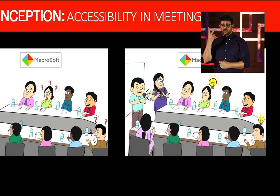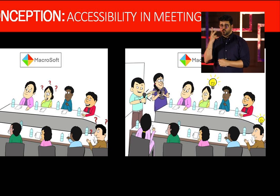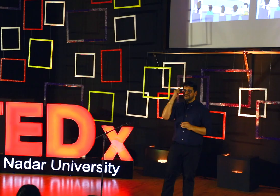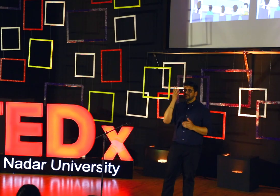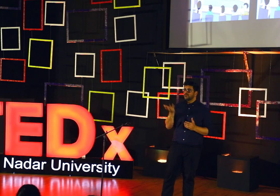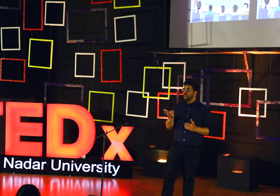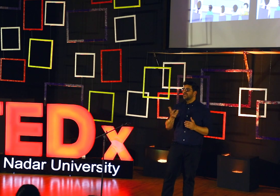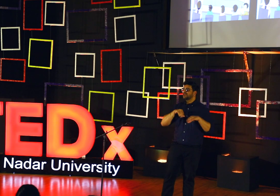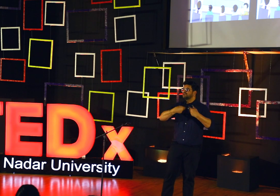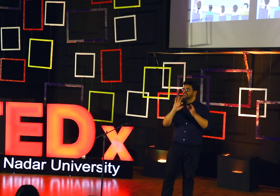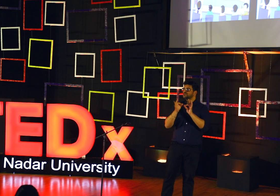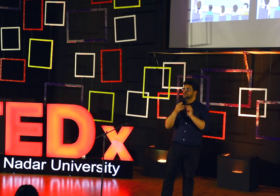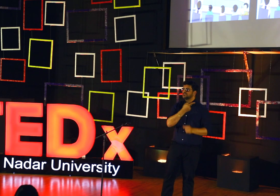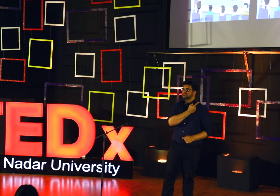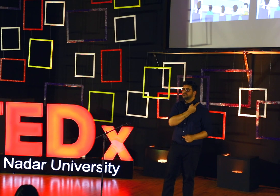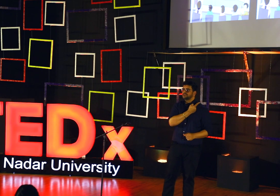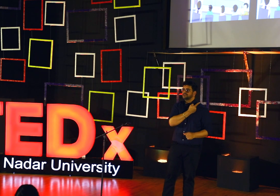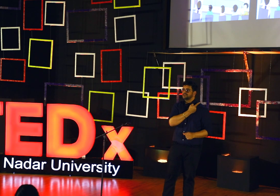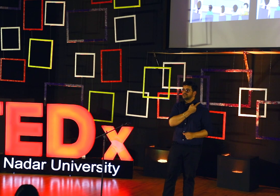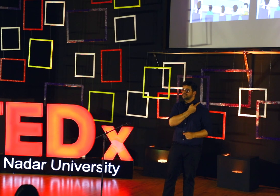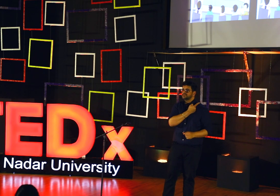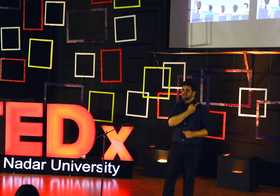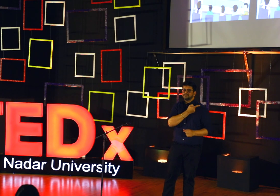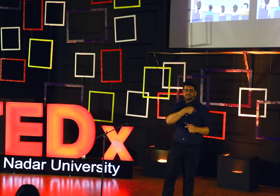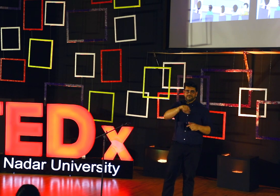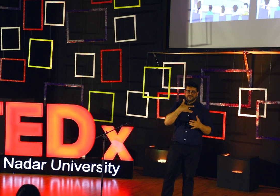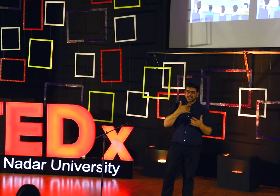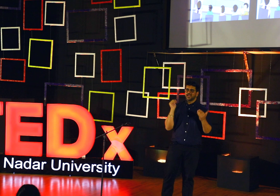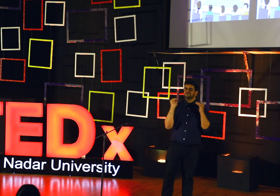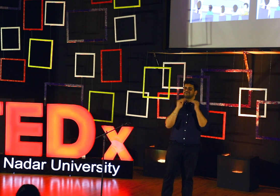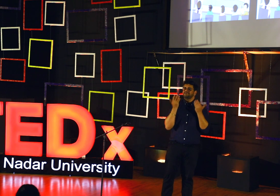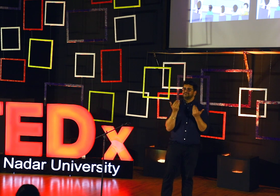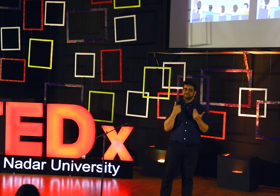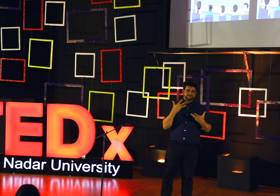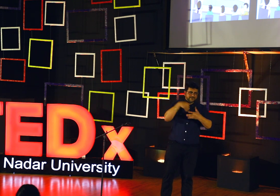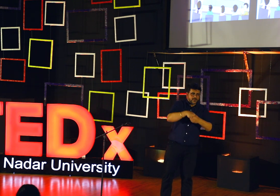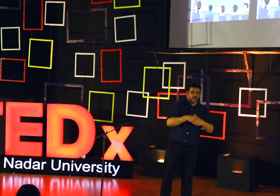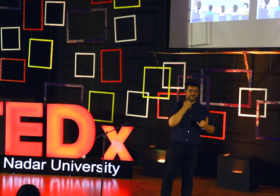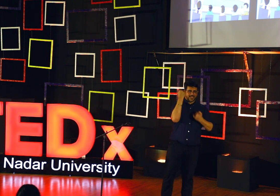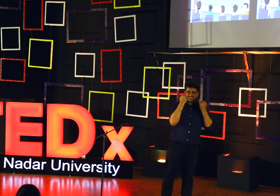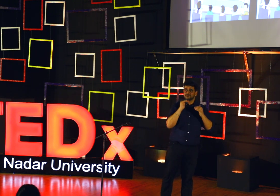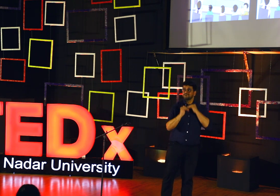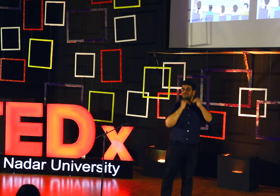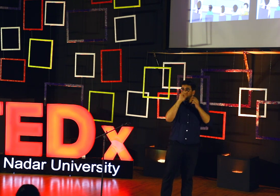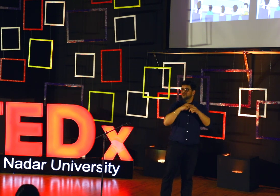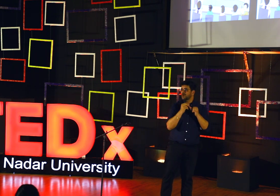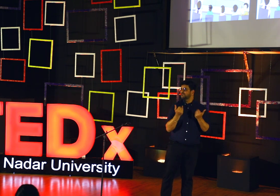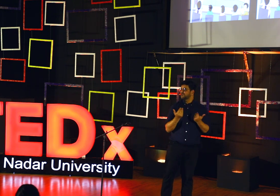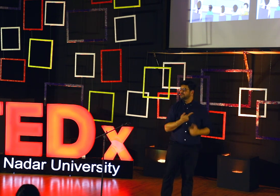bulb in front of two people. Why? Because there is an interpreter standing next to the boss. So, they feel equal, feel involved, they feel interactive,